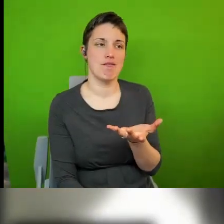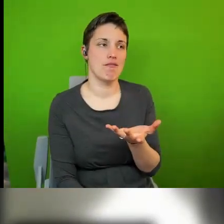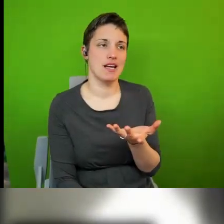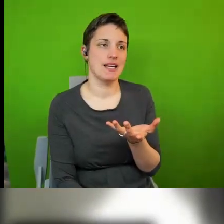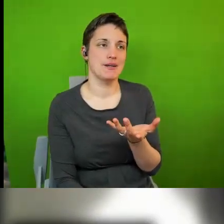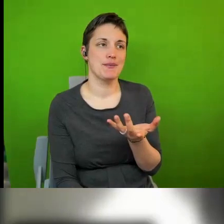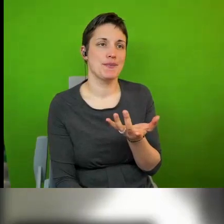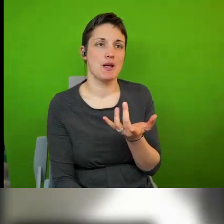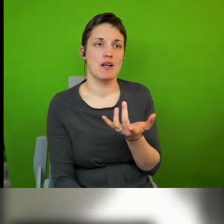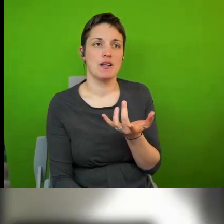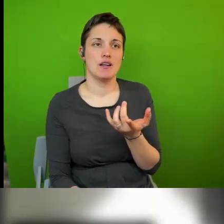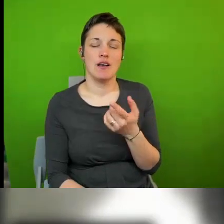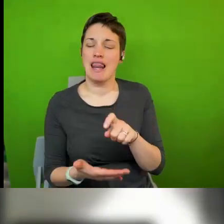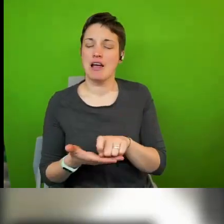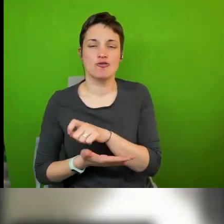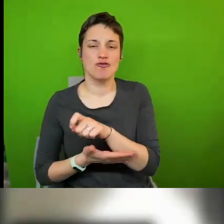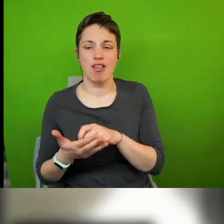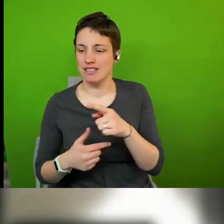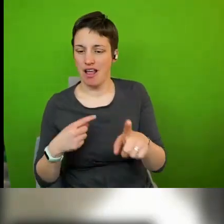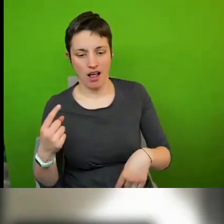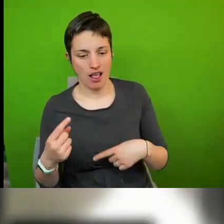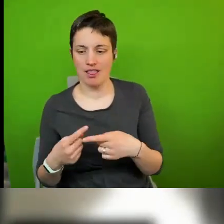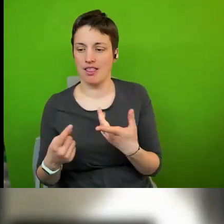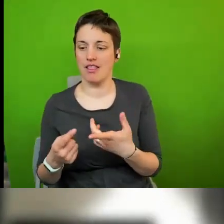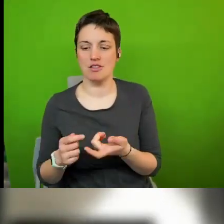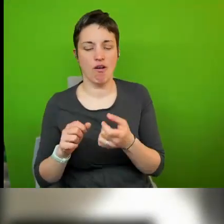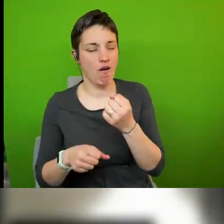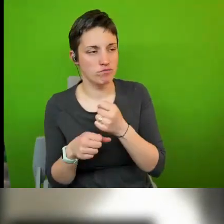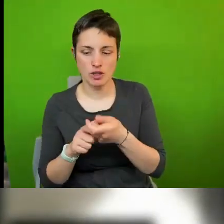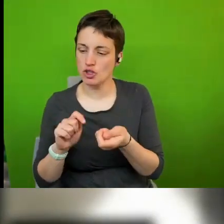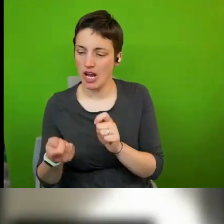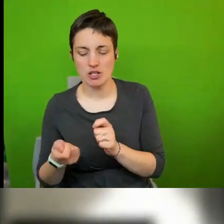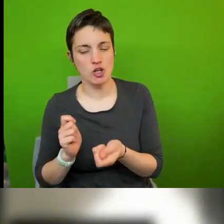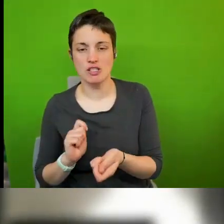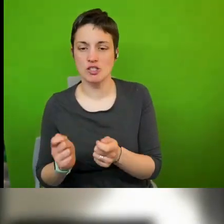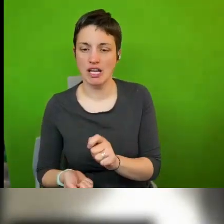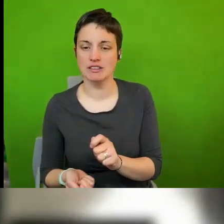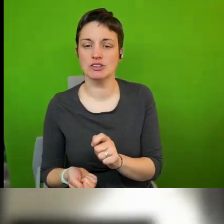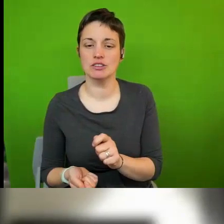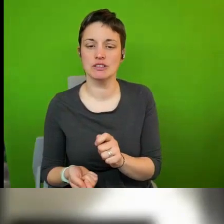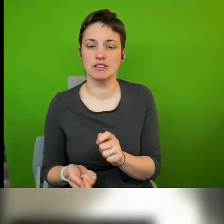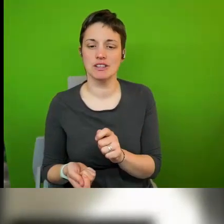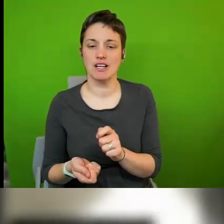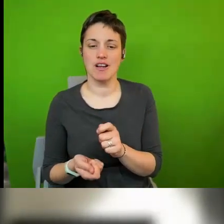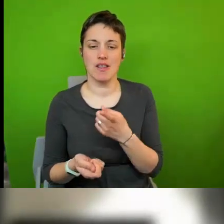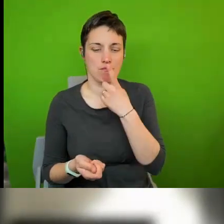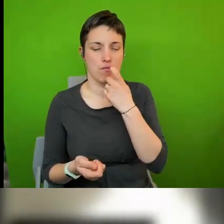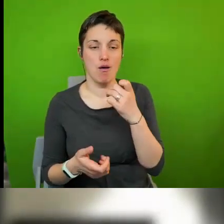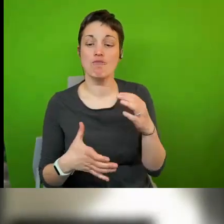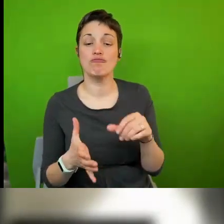actions are being taken which um those problems to civil society activism